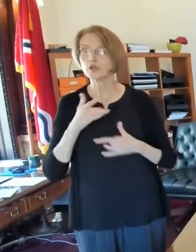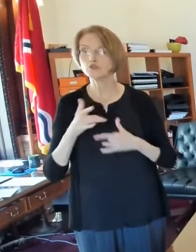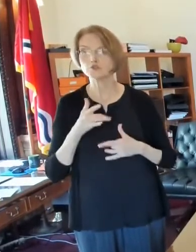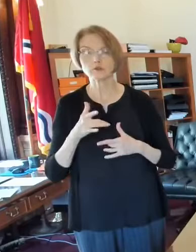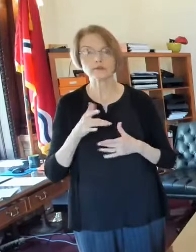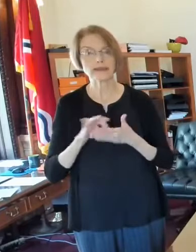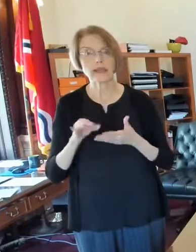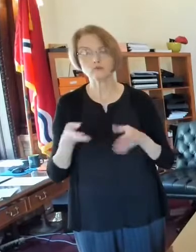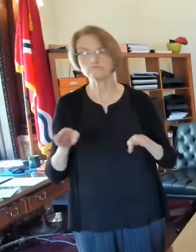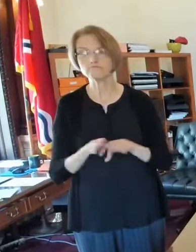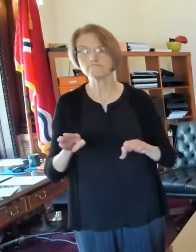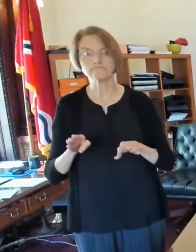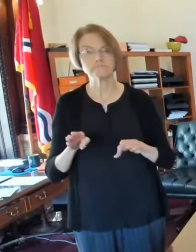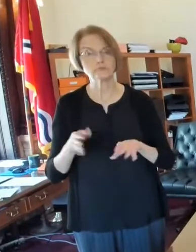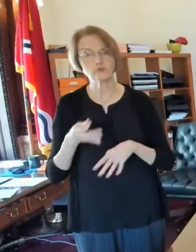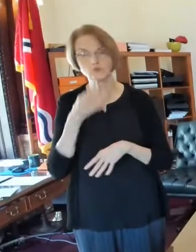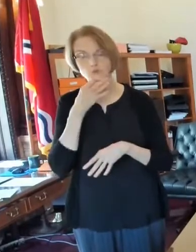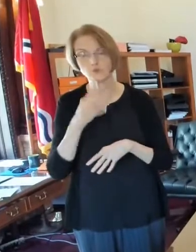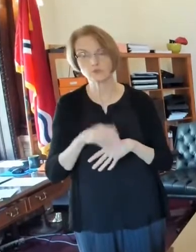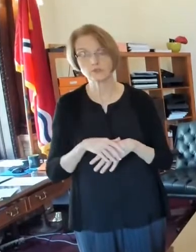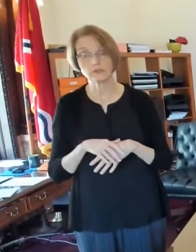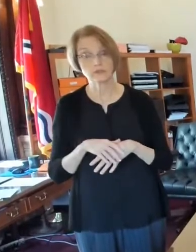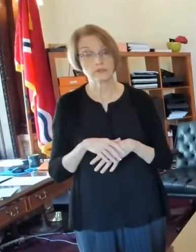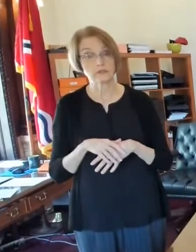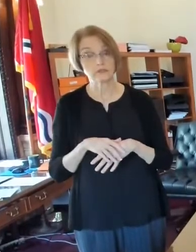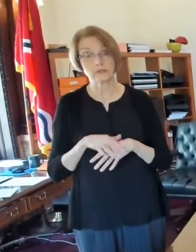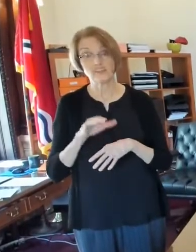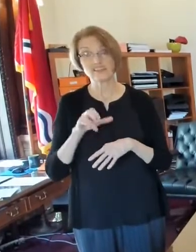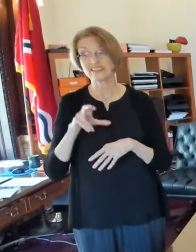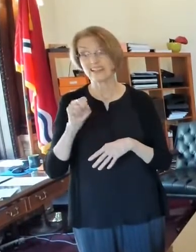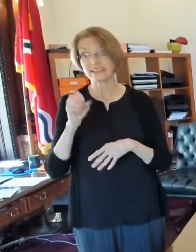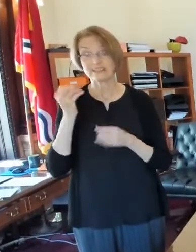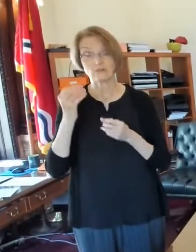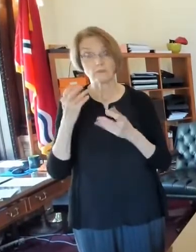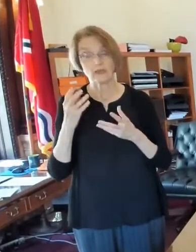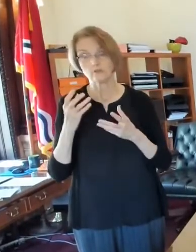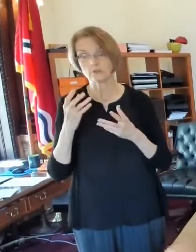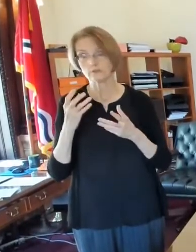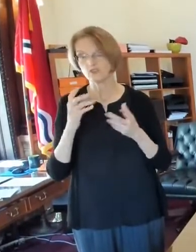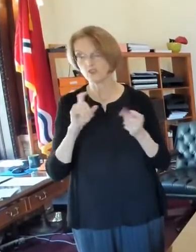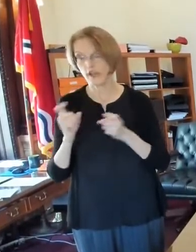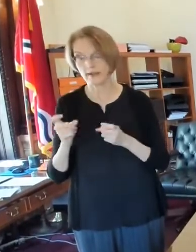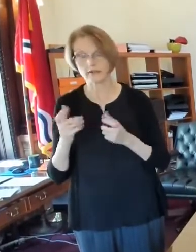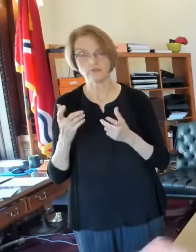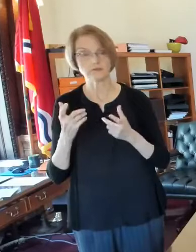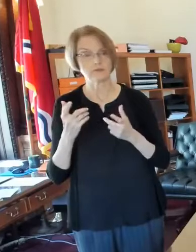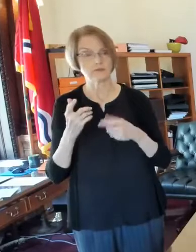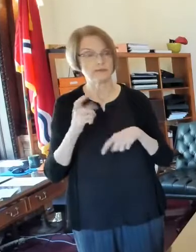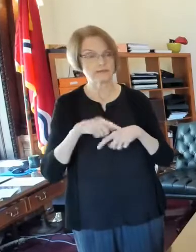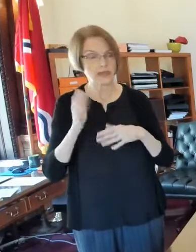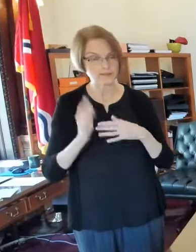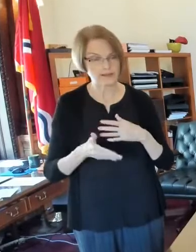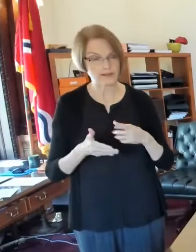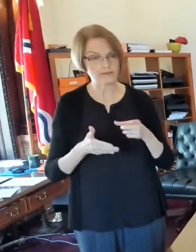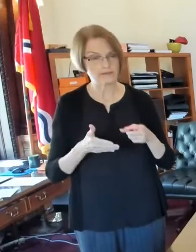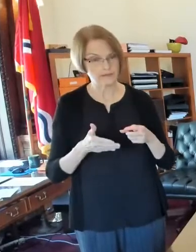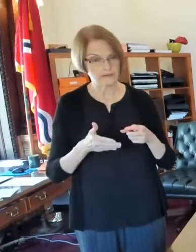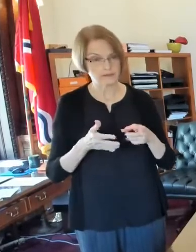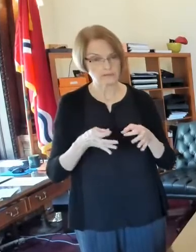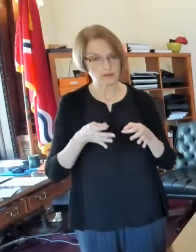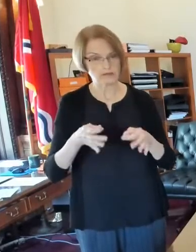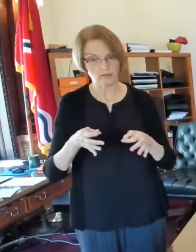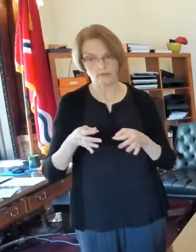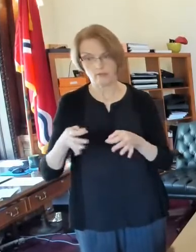because the information on the census has just kept changing. I mean, first it's this day, then it's this day, then they were going to leave at a different. So